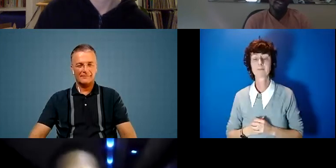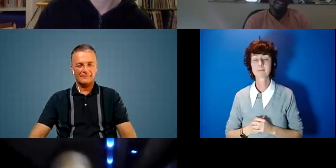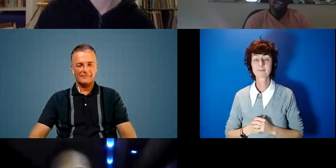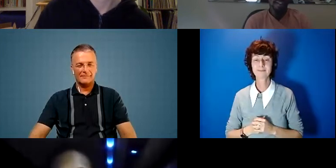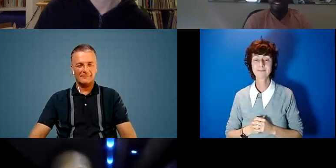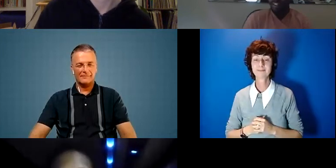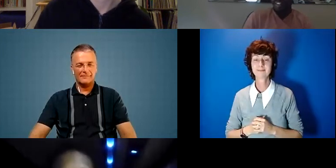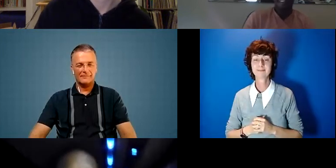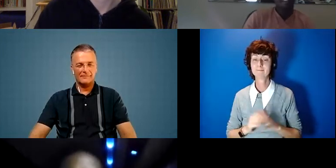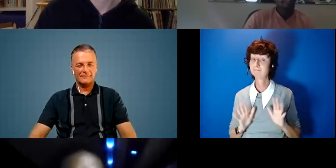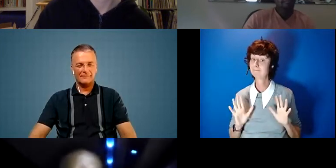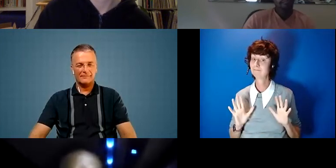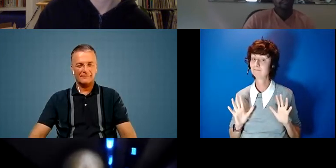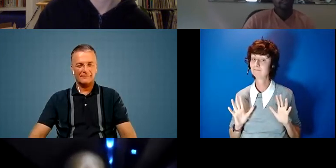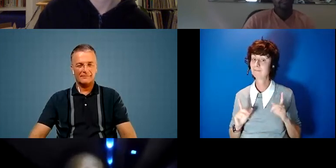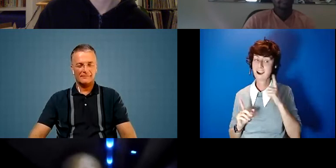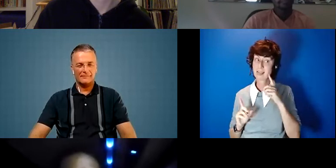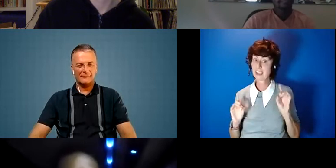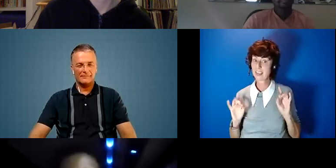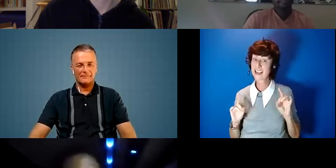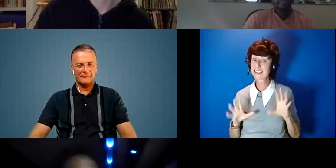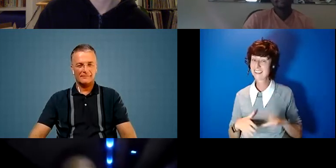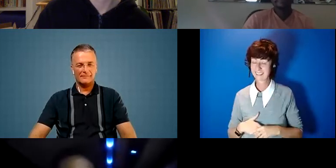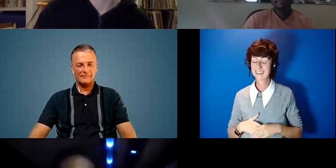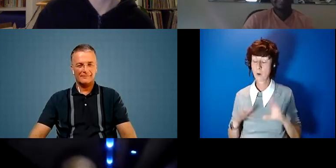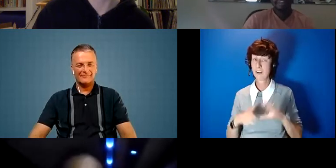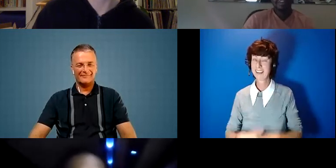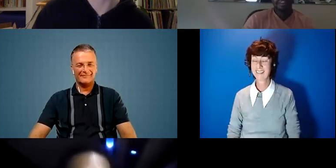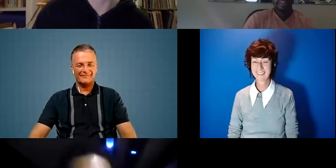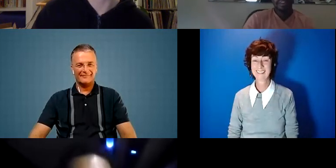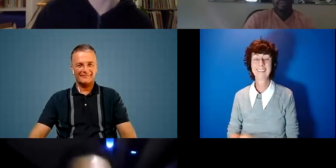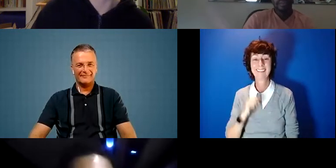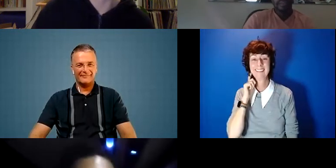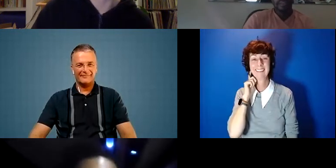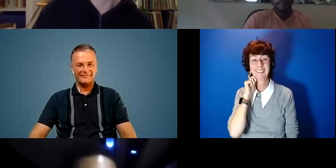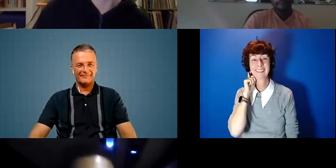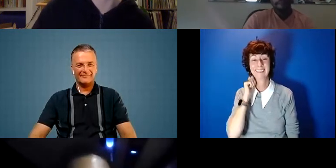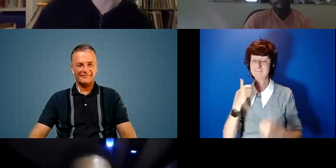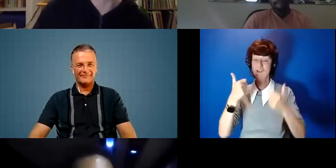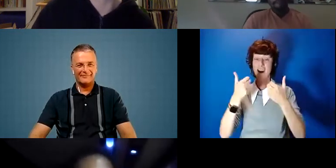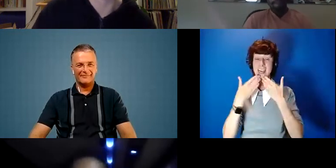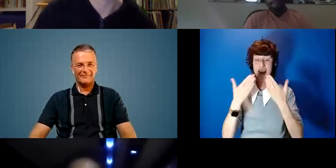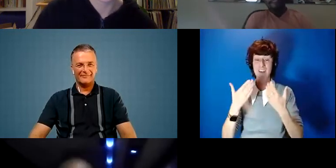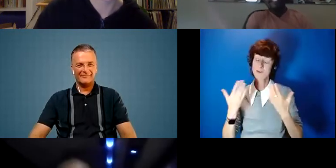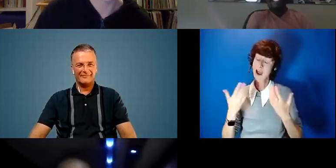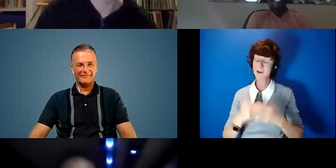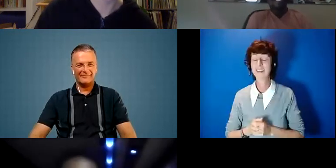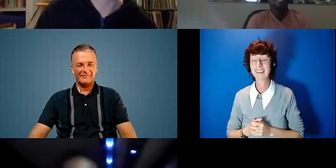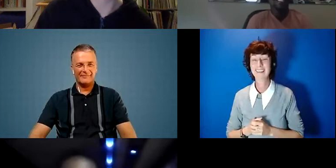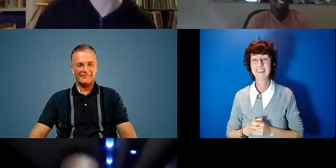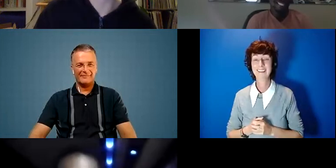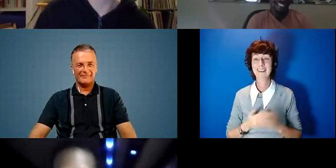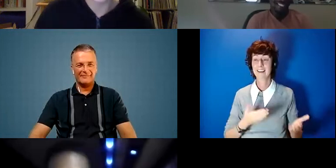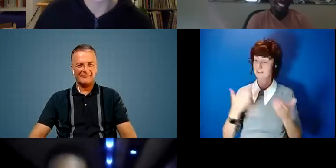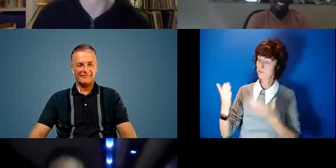and um i think that's it yeah hopefully thank you yeah smashed it that was really great lots of depth um i'll